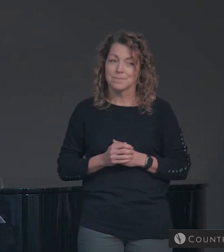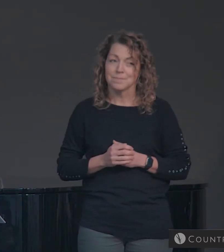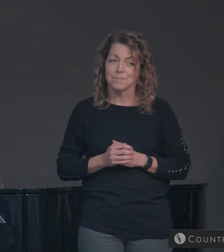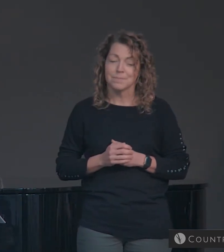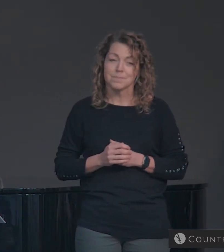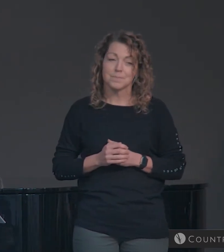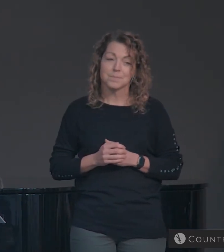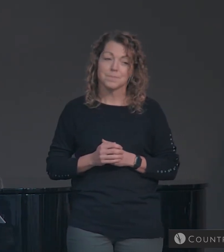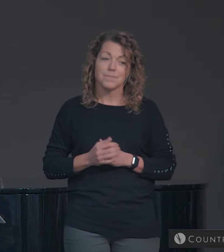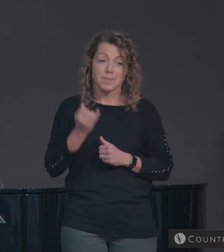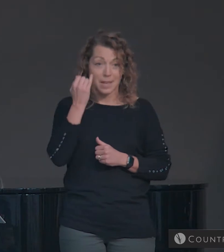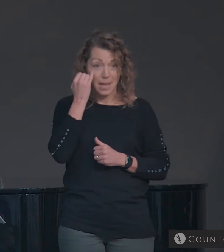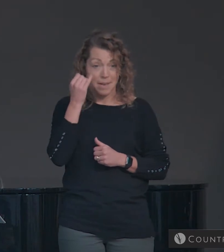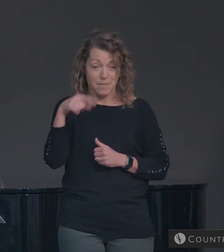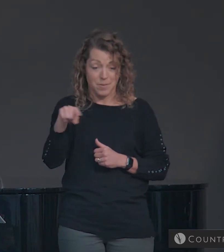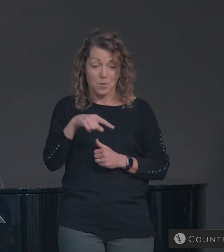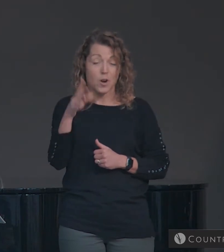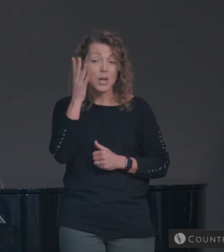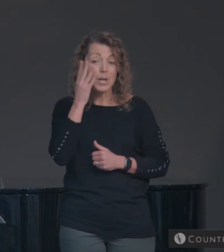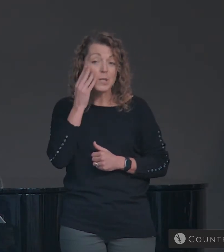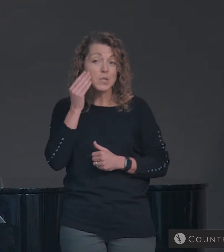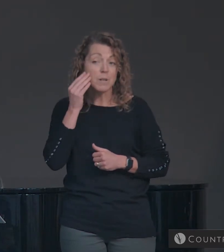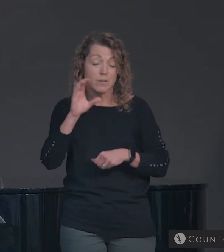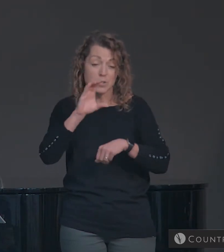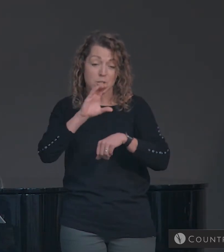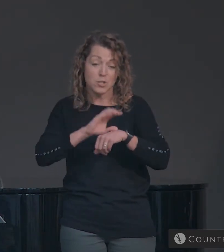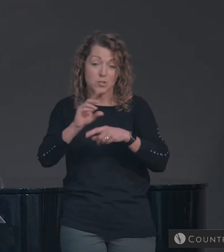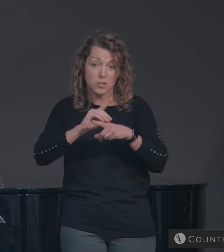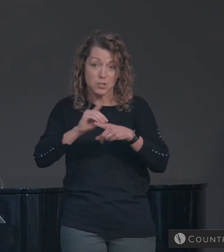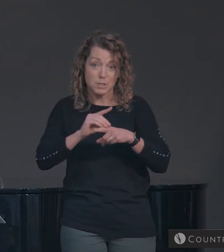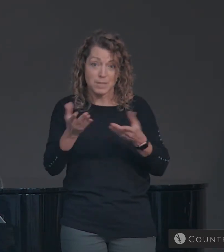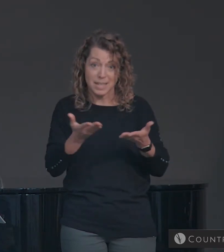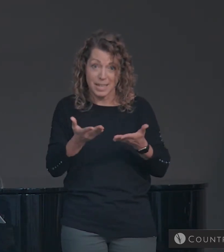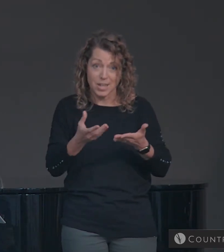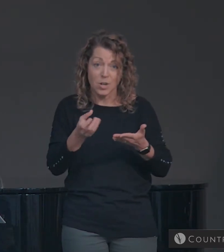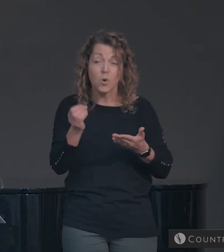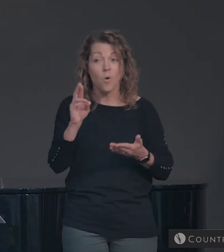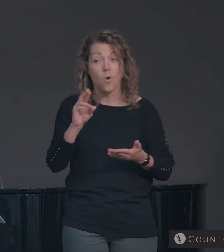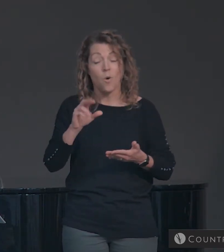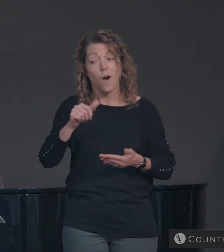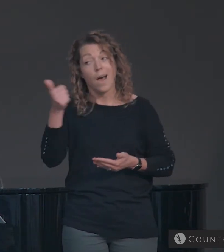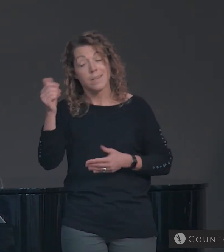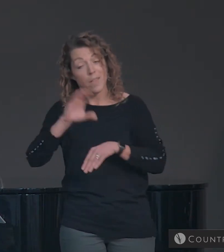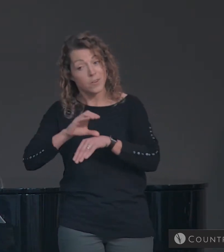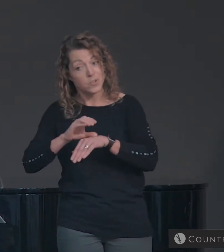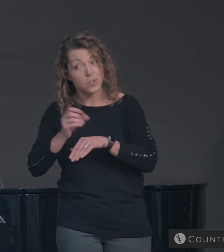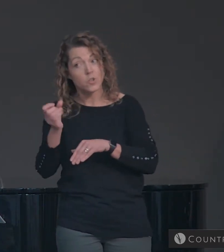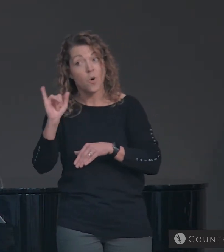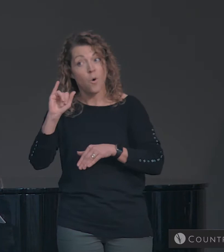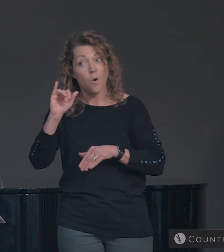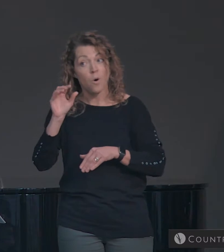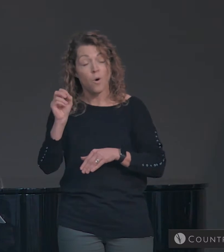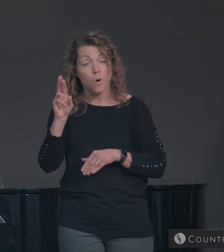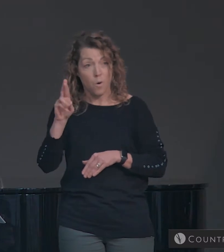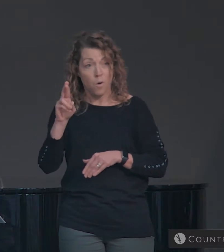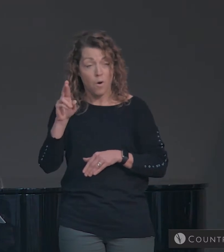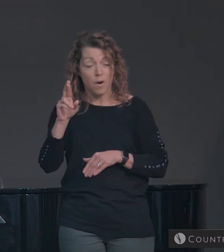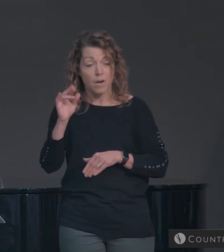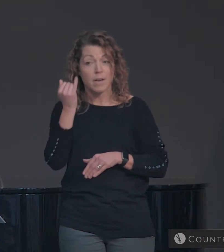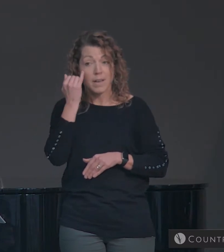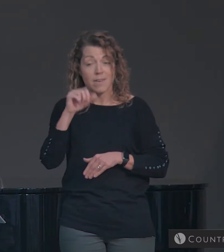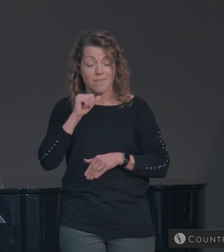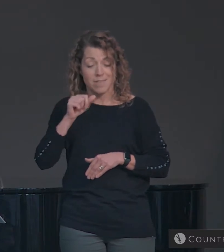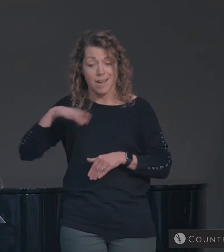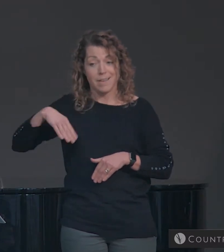under church discipline Here at Countryside or with another church Or you haven't entered into a relationship